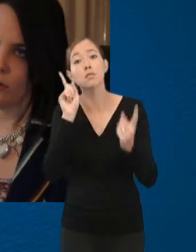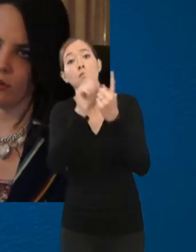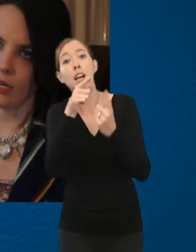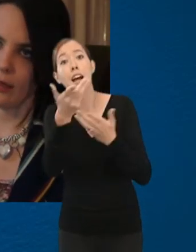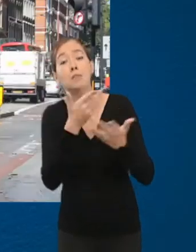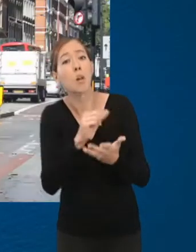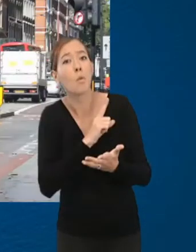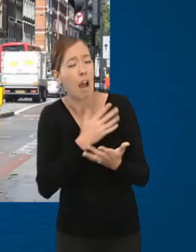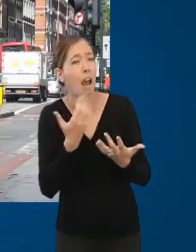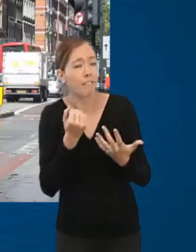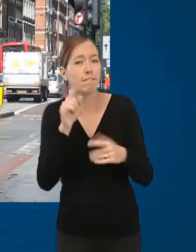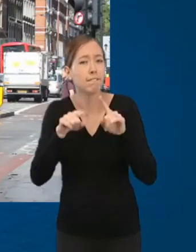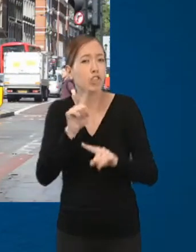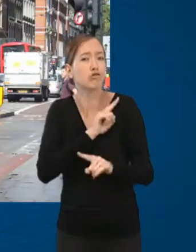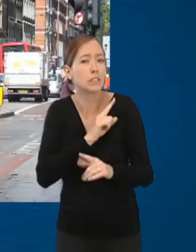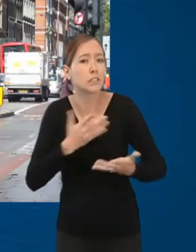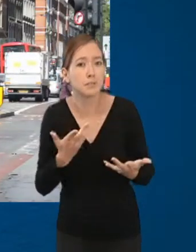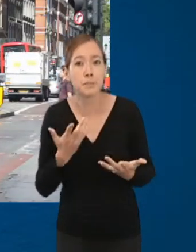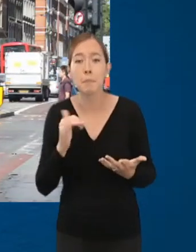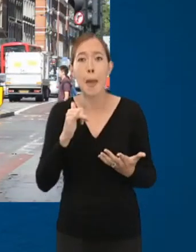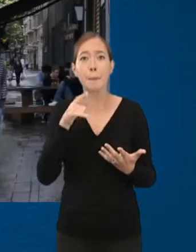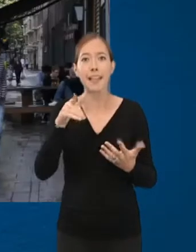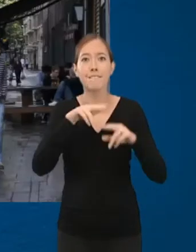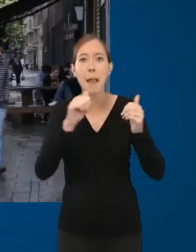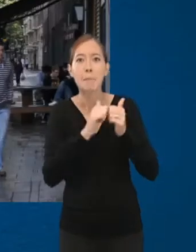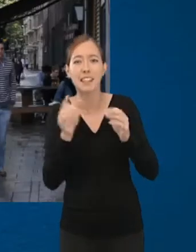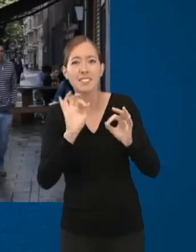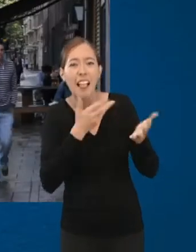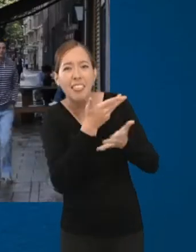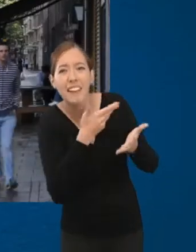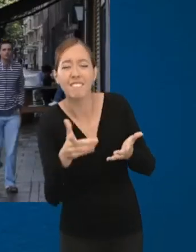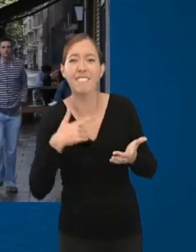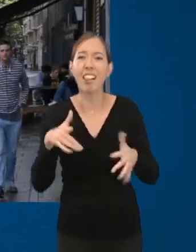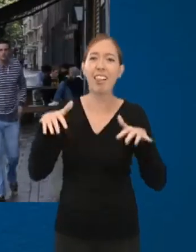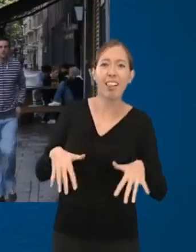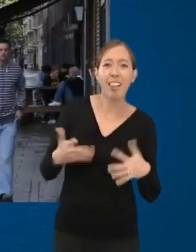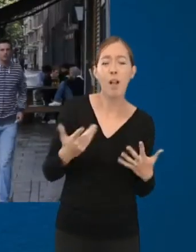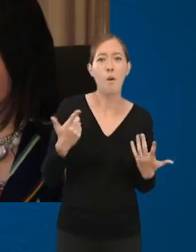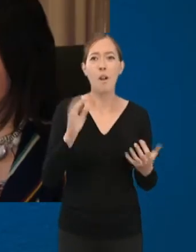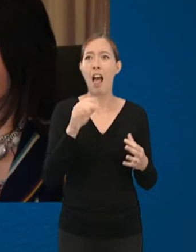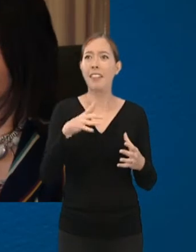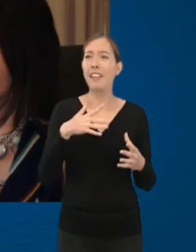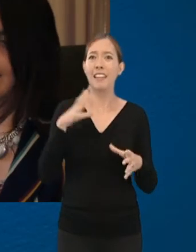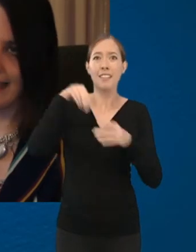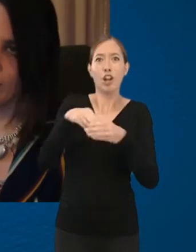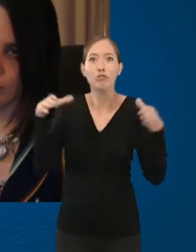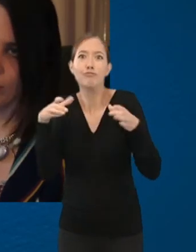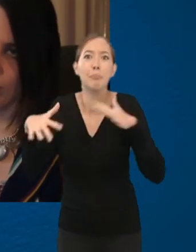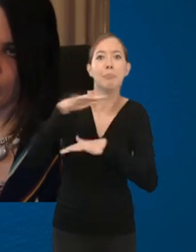and see a counselling. You haven't talked to your flatmates and you're feeling isolated or you're not feeling very in any group and just feeling down or